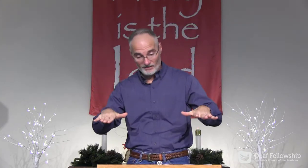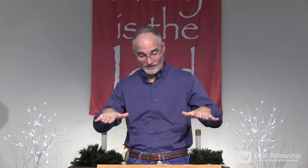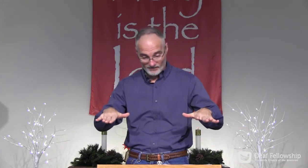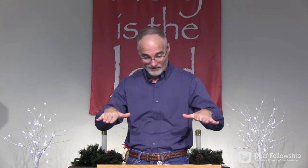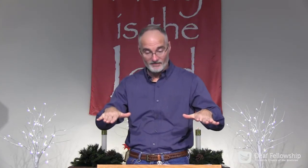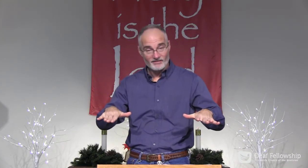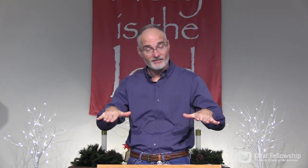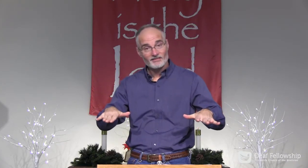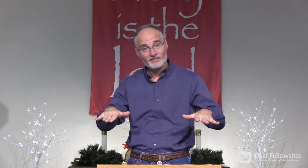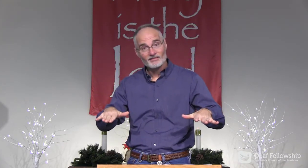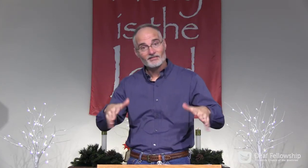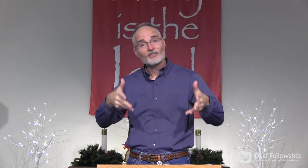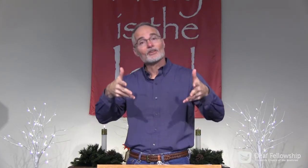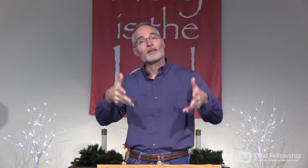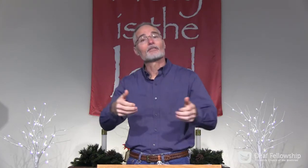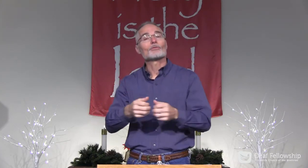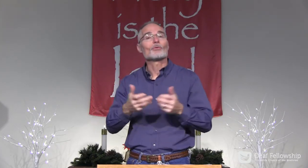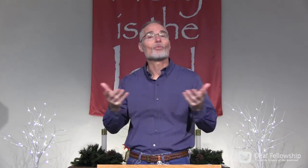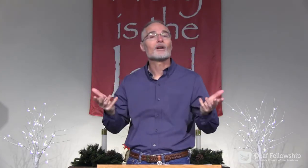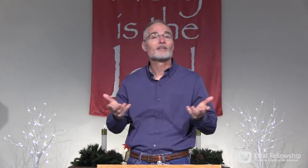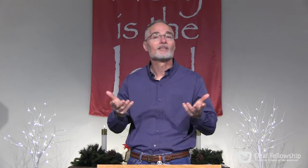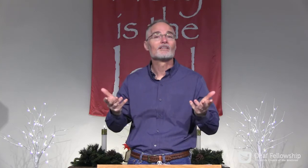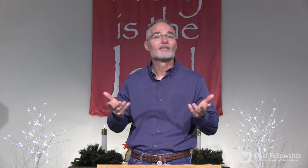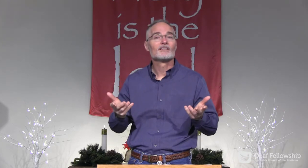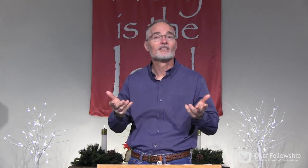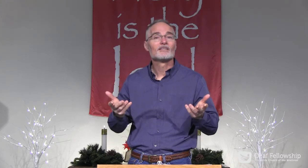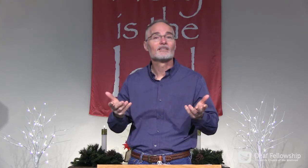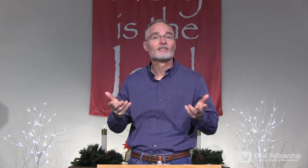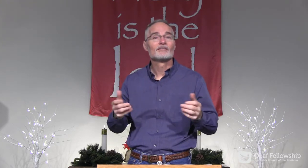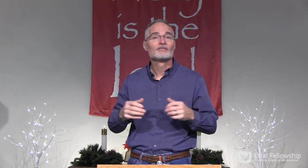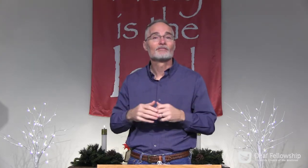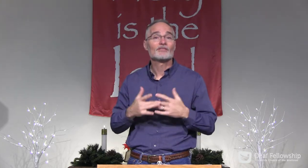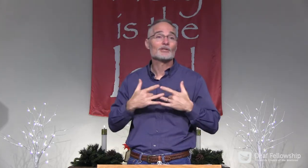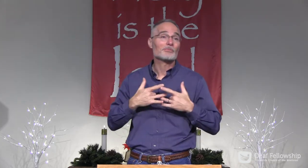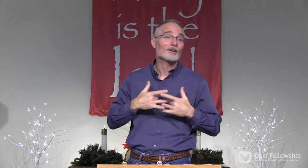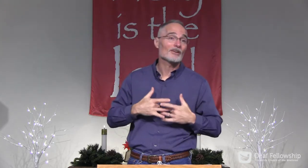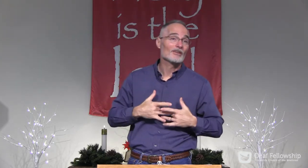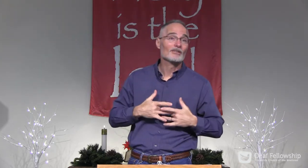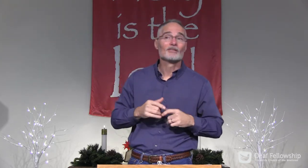things have settled down, what will you be left with?